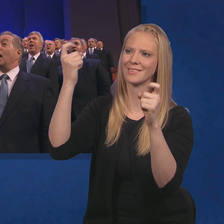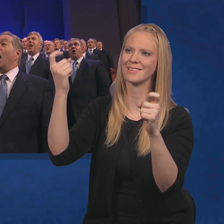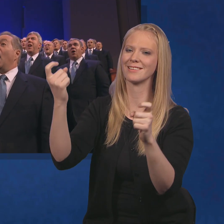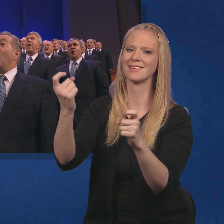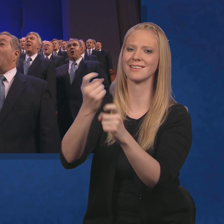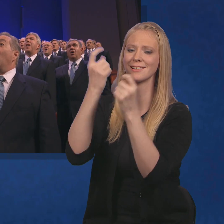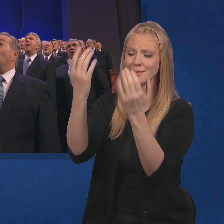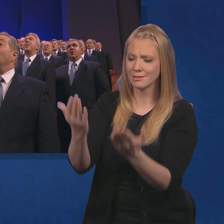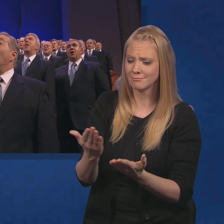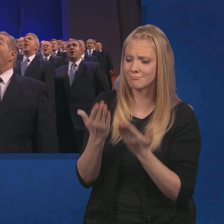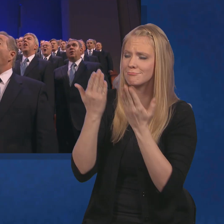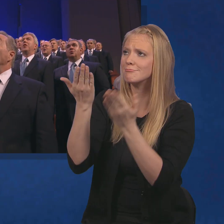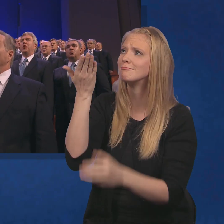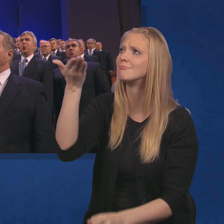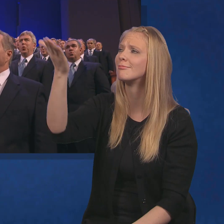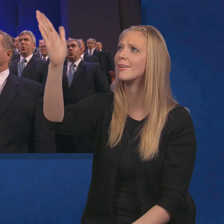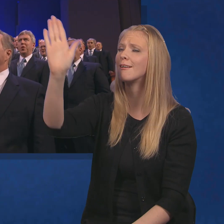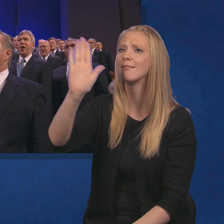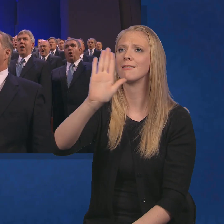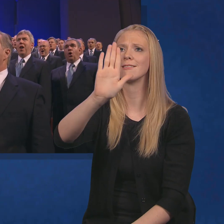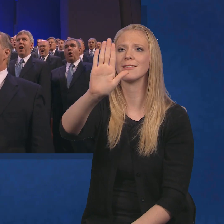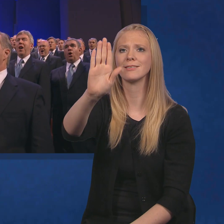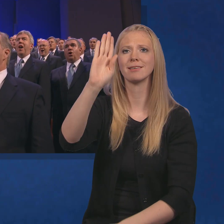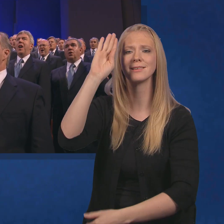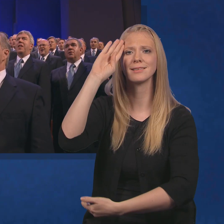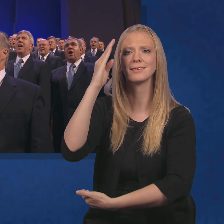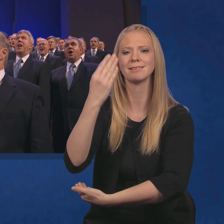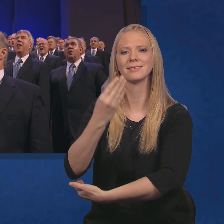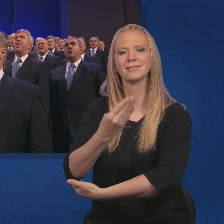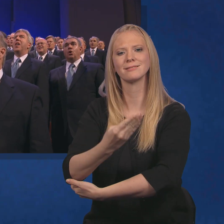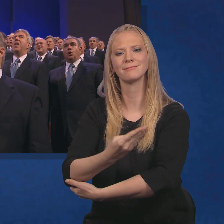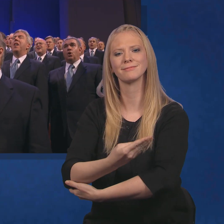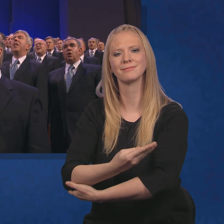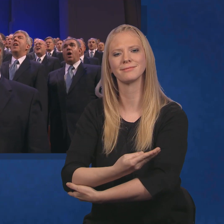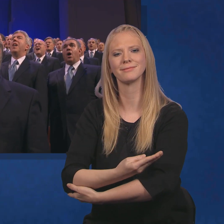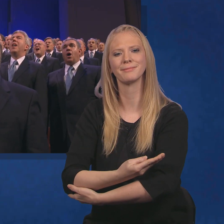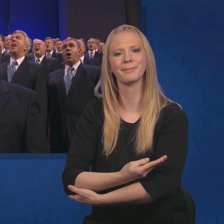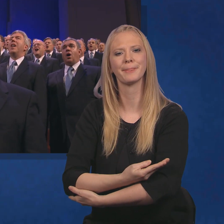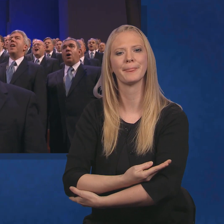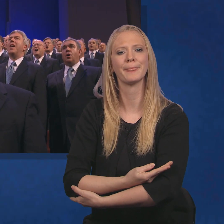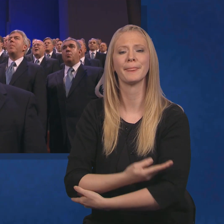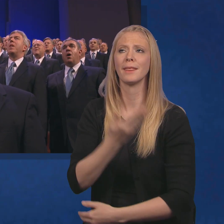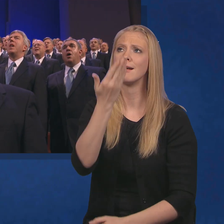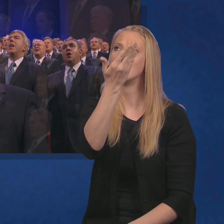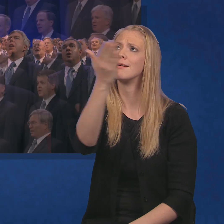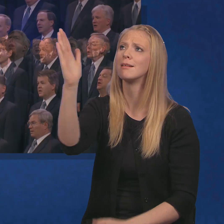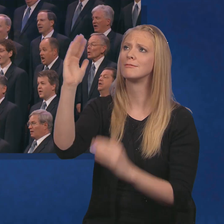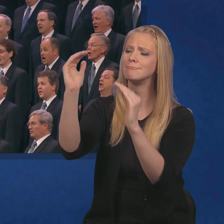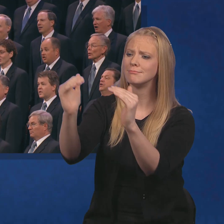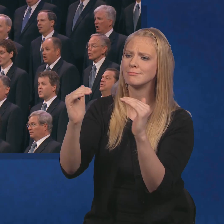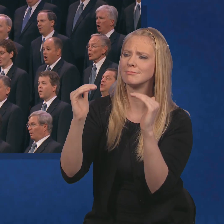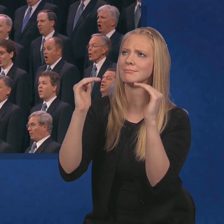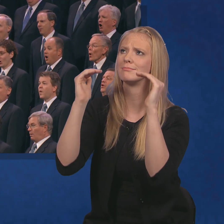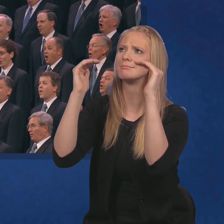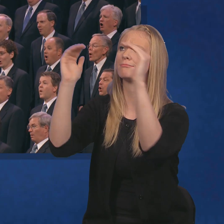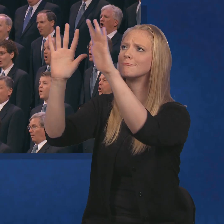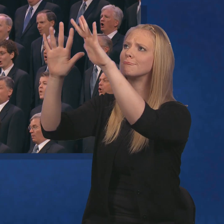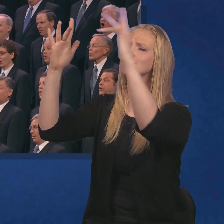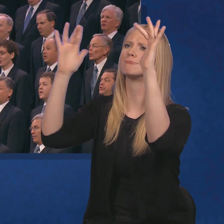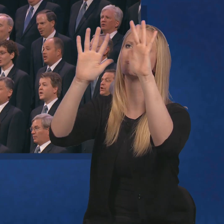Hosanna to God and the Lamb. Let